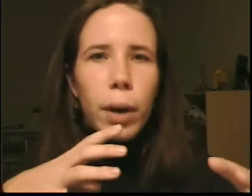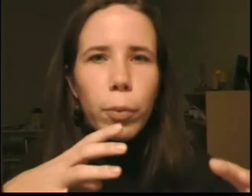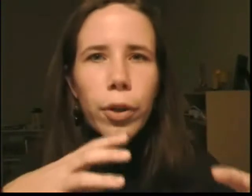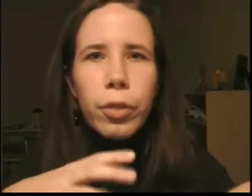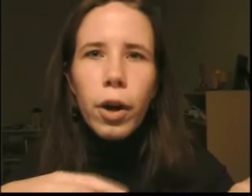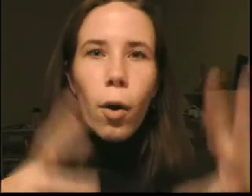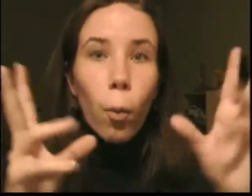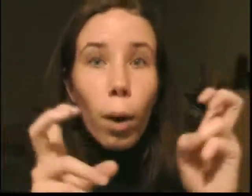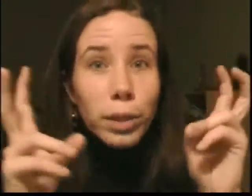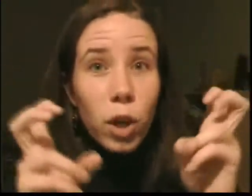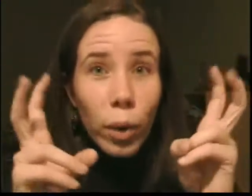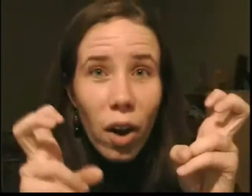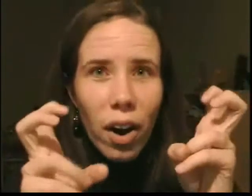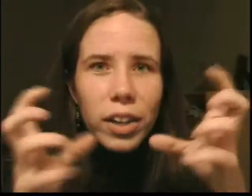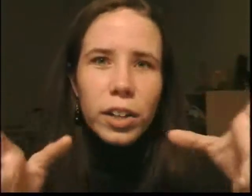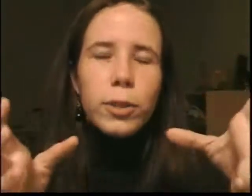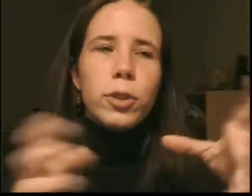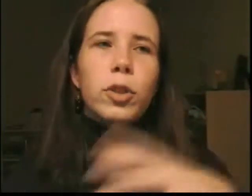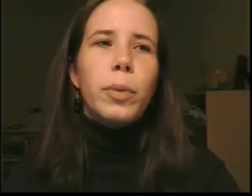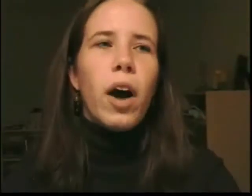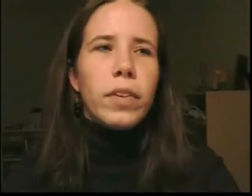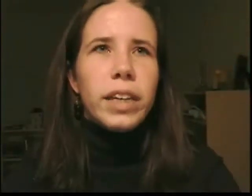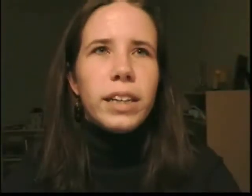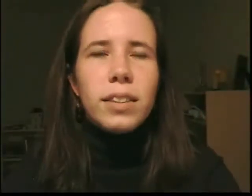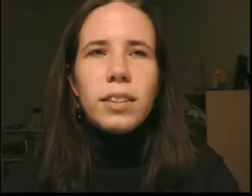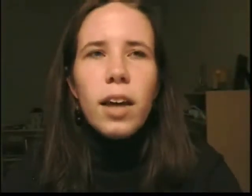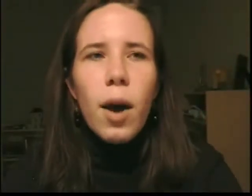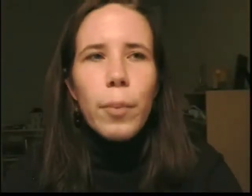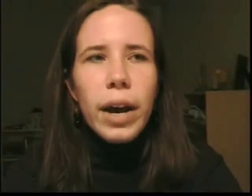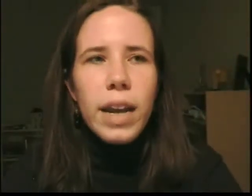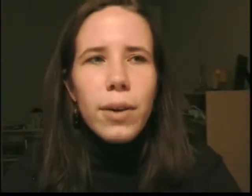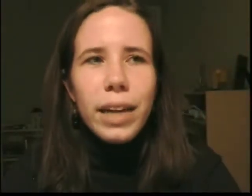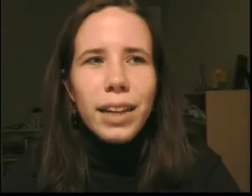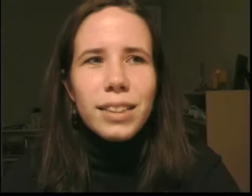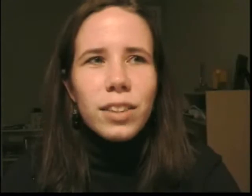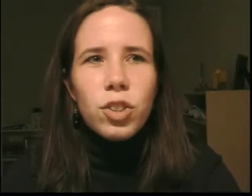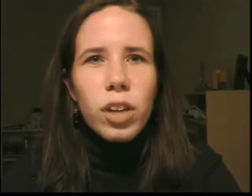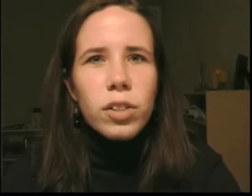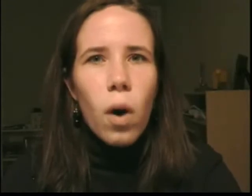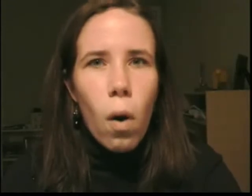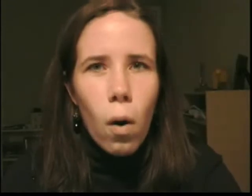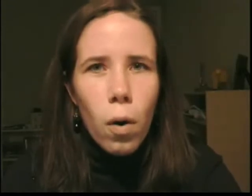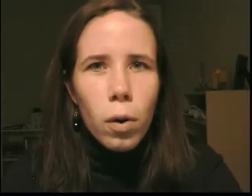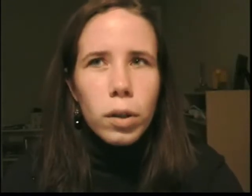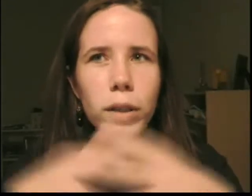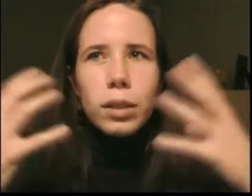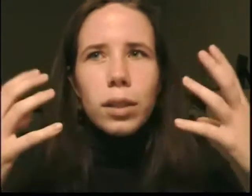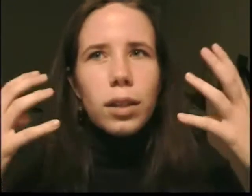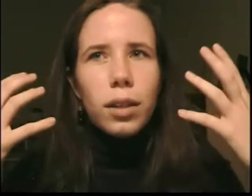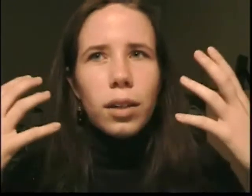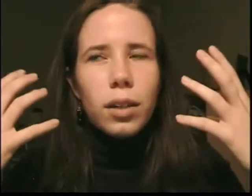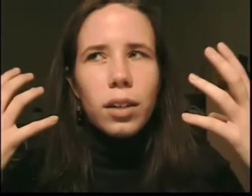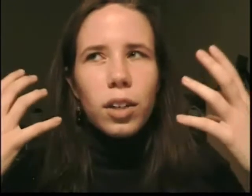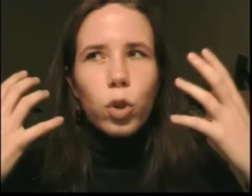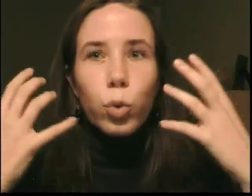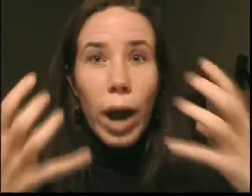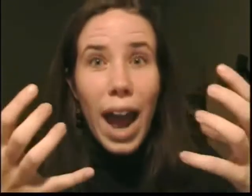up with what was going on on YouTube, on the lists. But nowadays, it's just all crap.